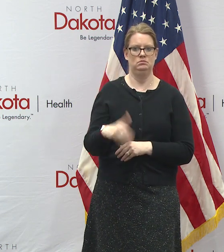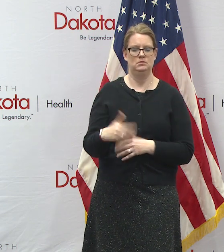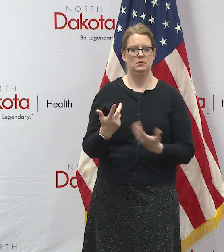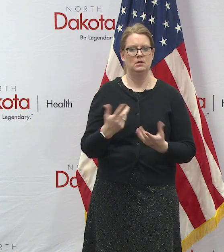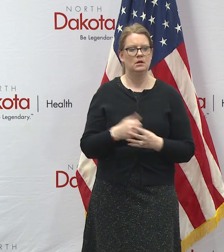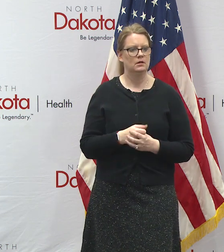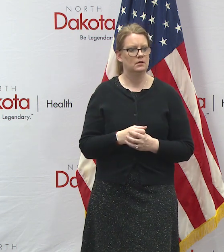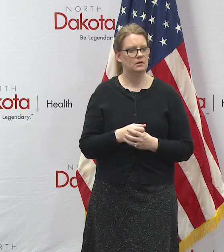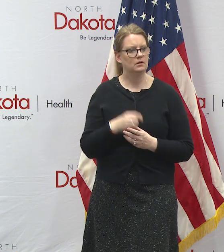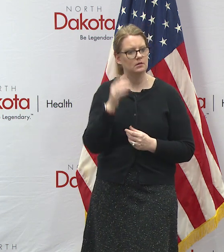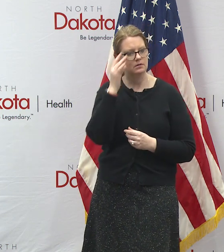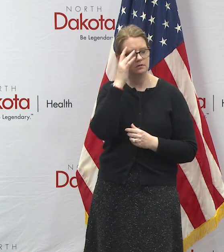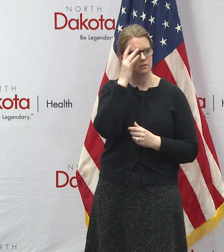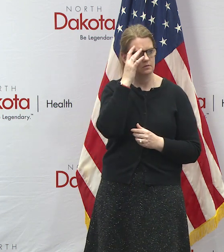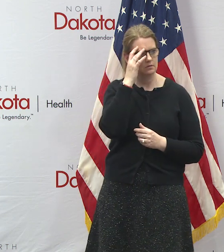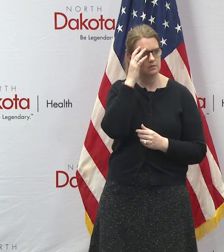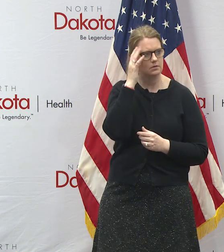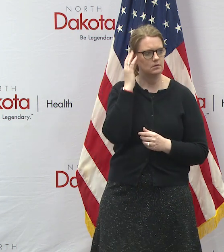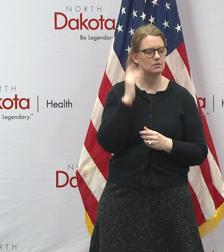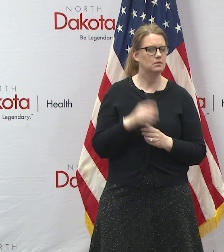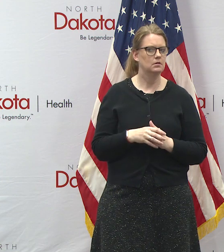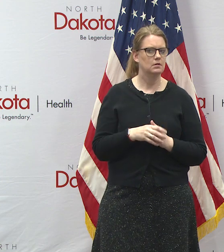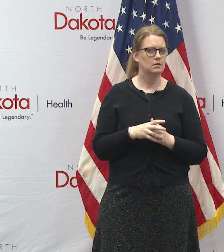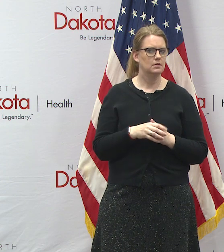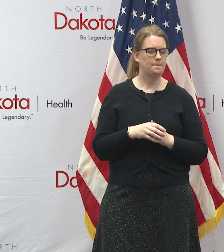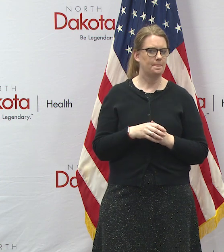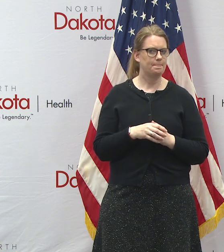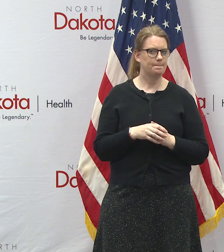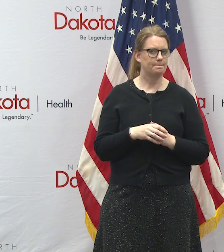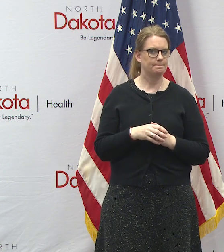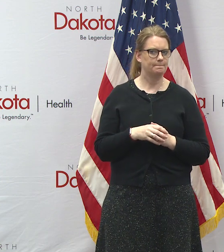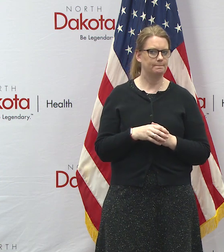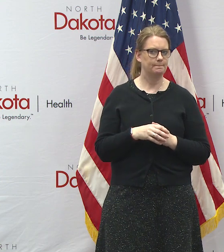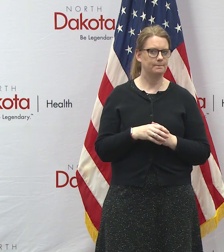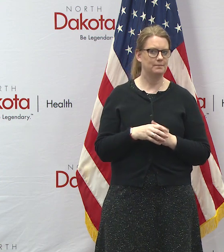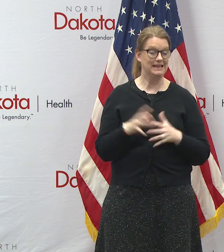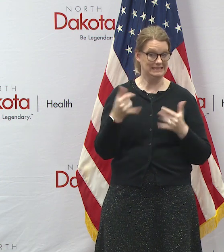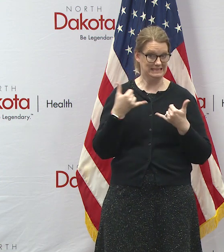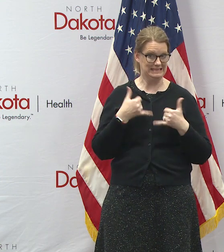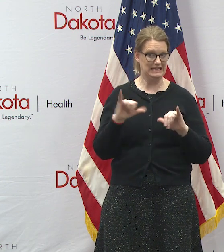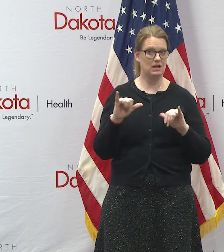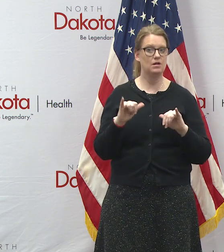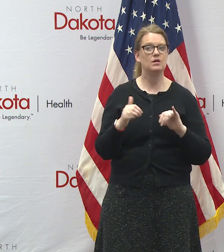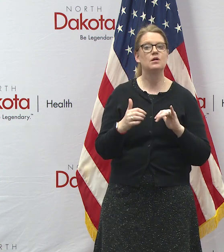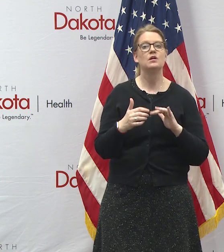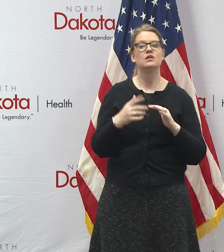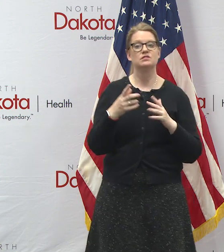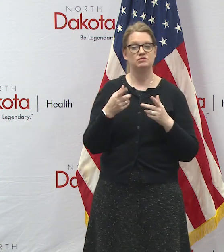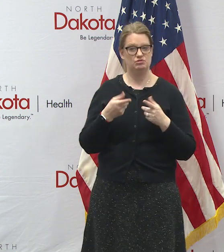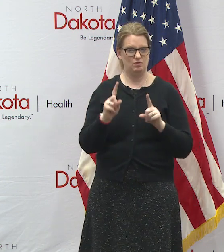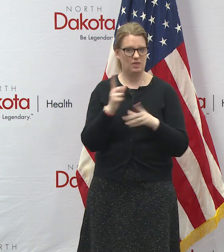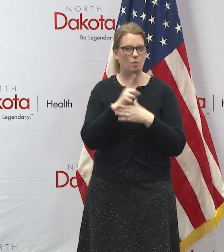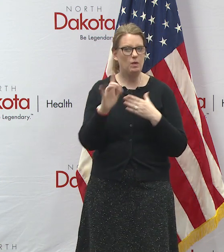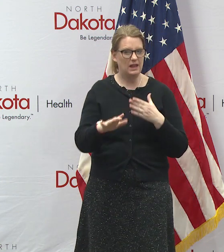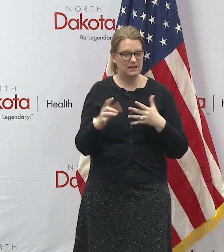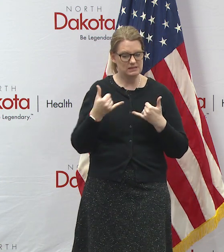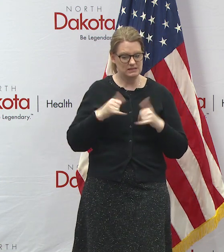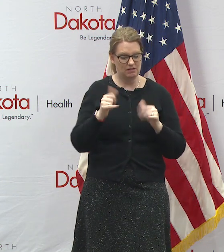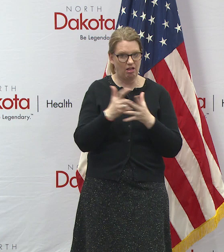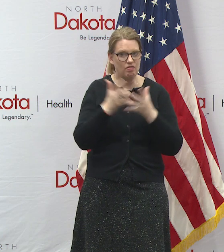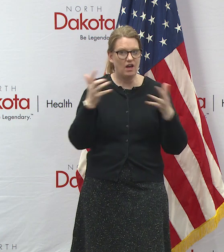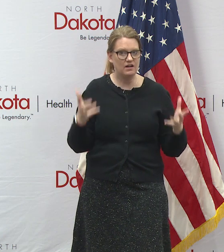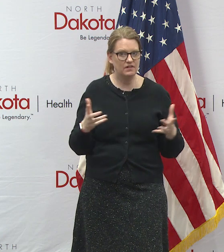and that was uh uh still still the majority of that through the weekend was uh